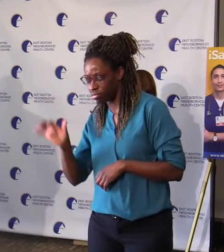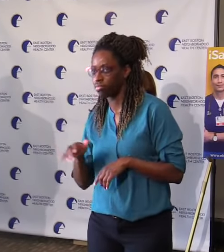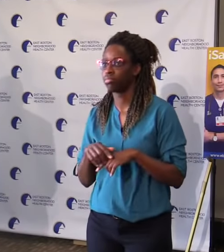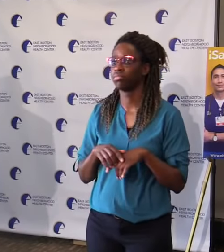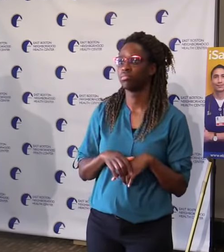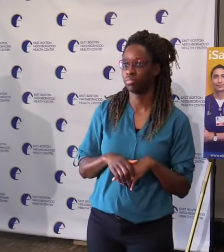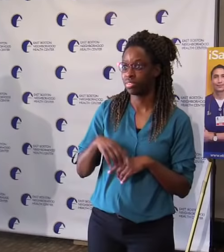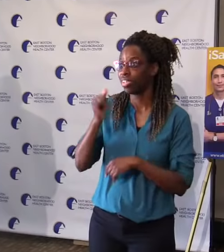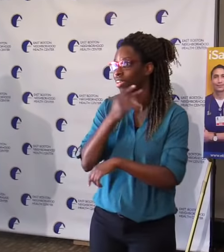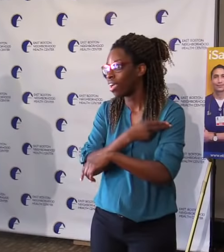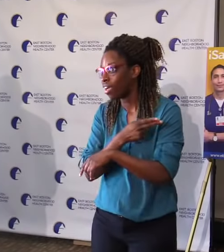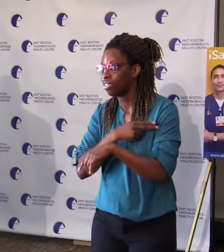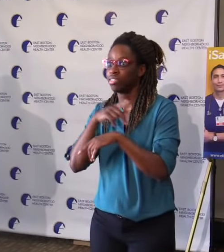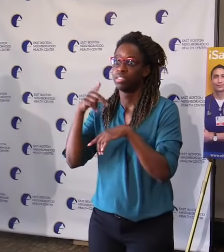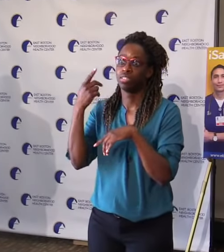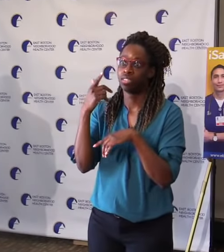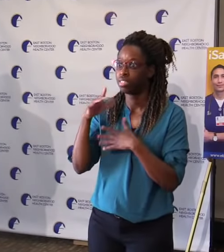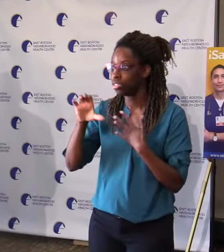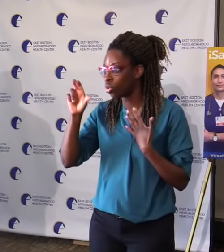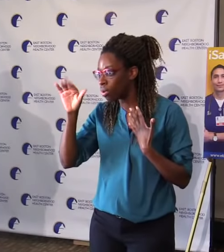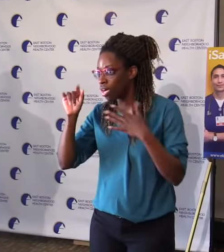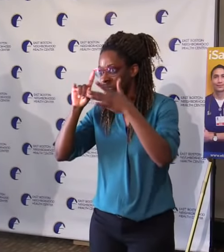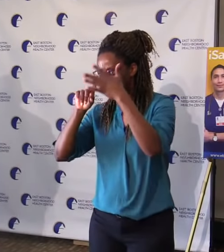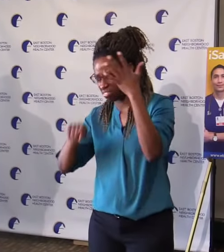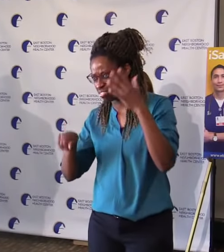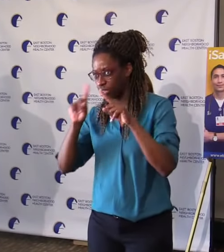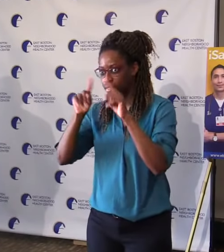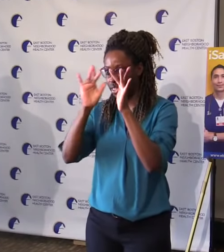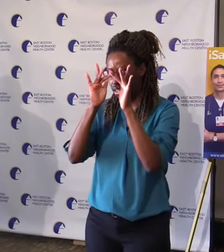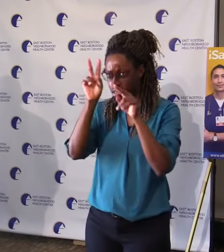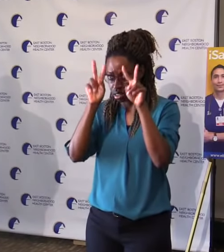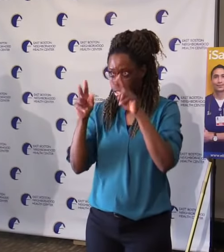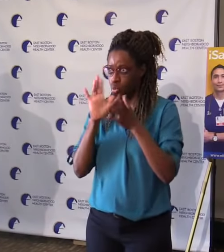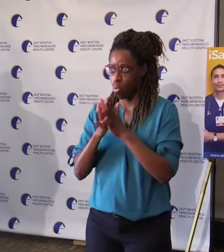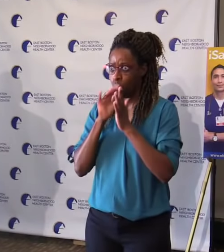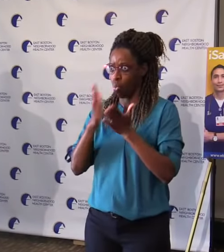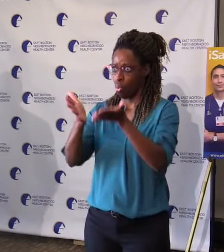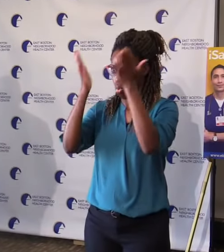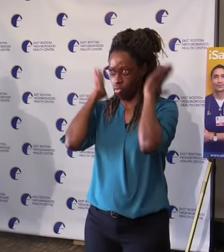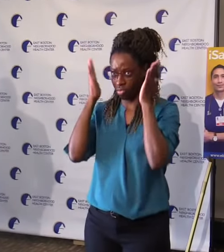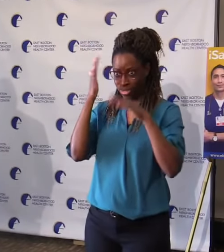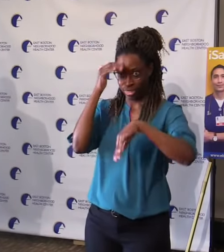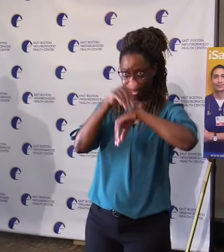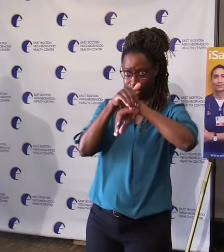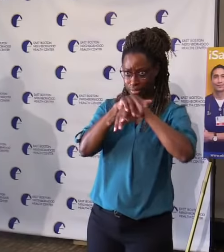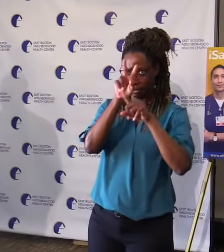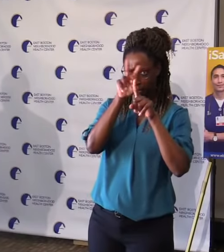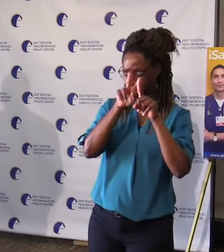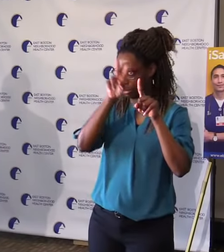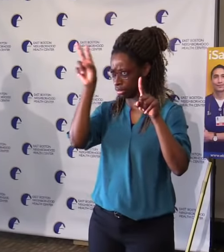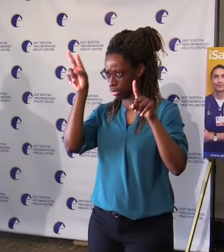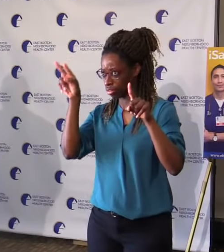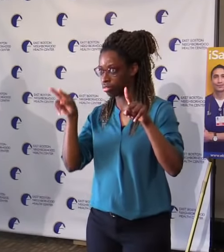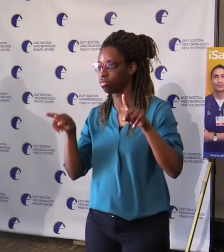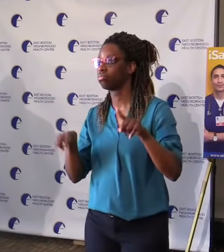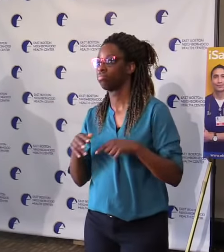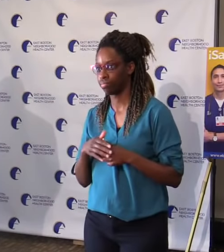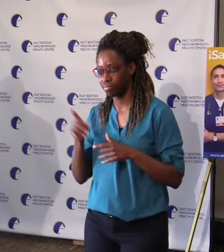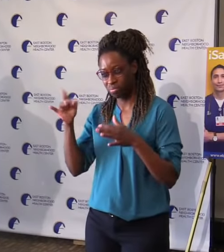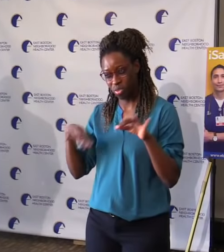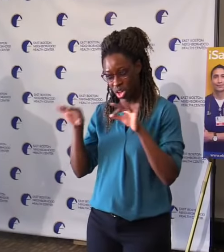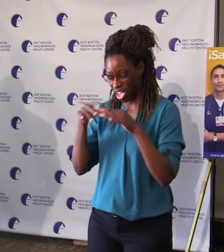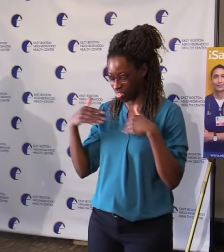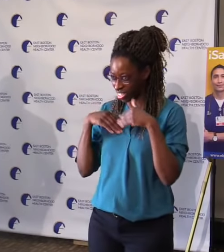Throughout the efforts, we apply two principles that we believe are foundational for health equity, treating patients as respected allies